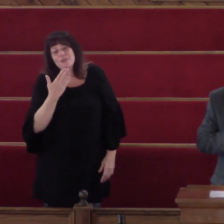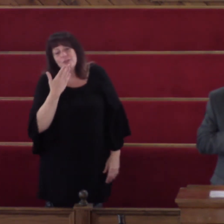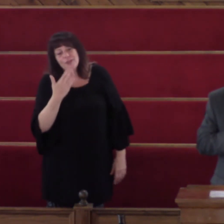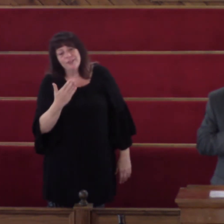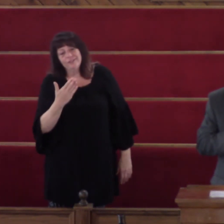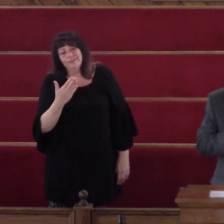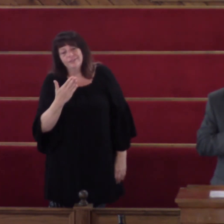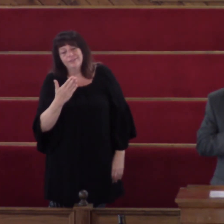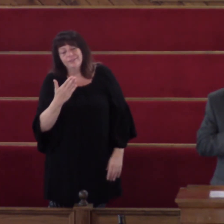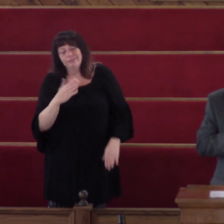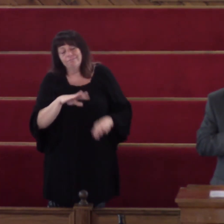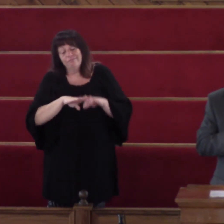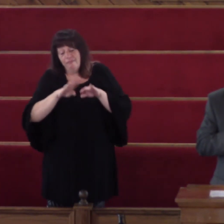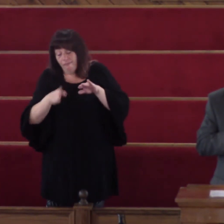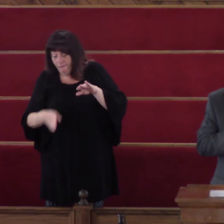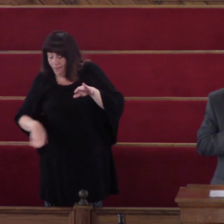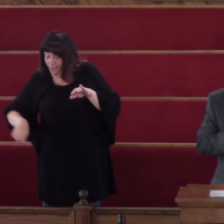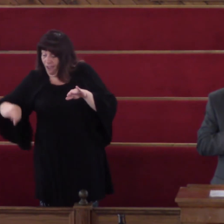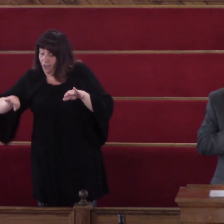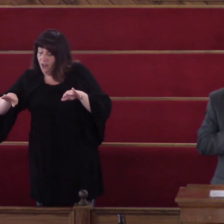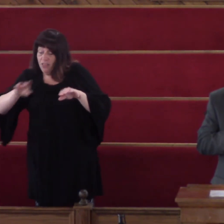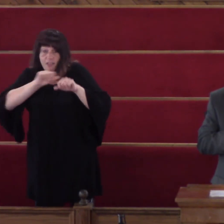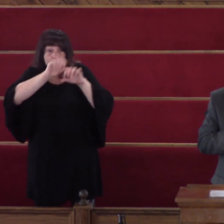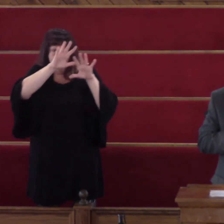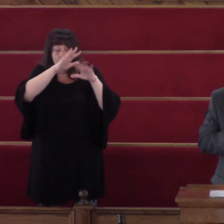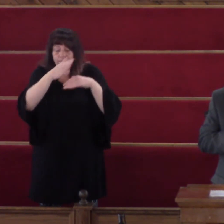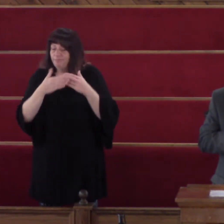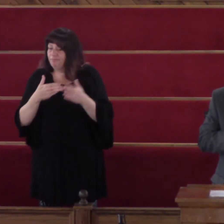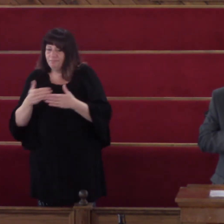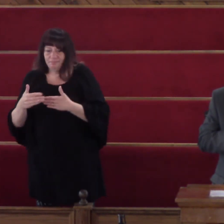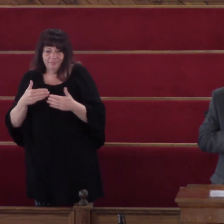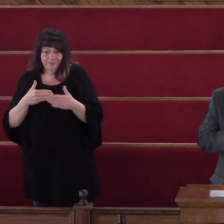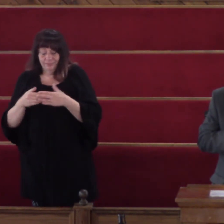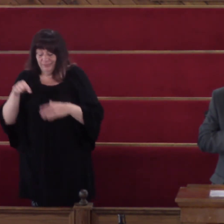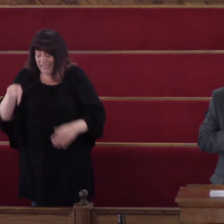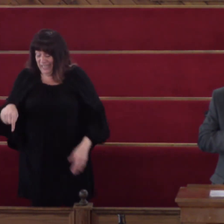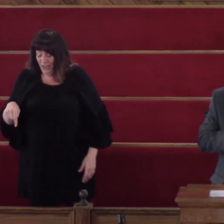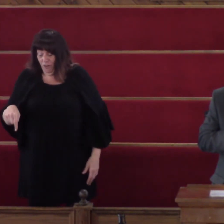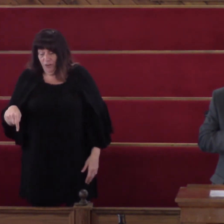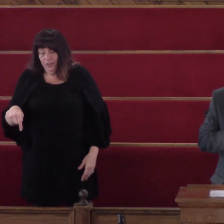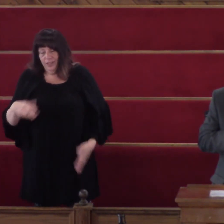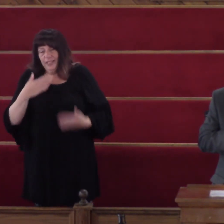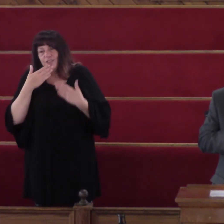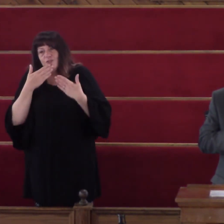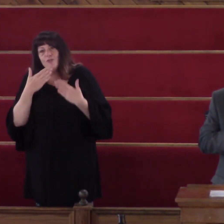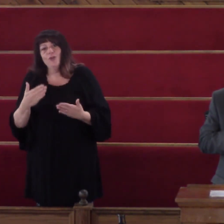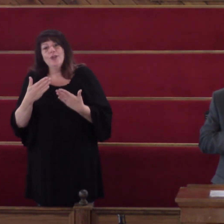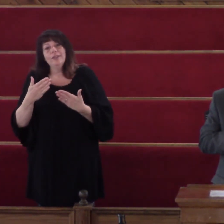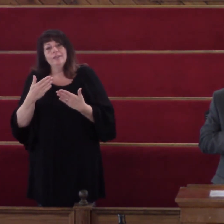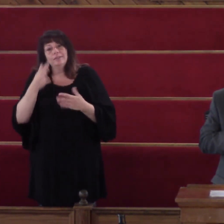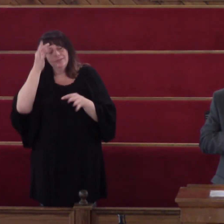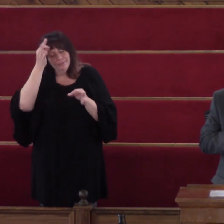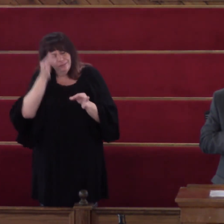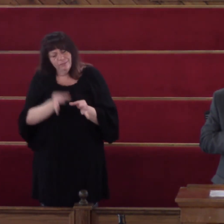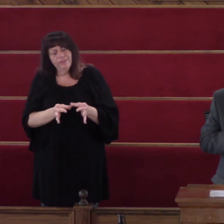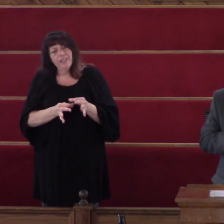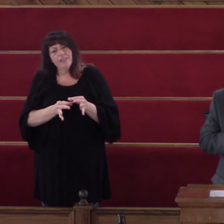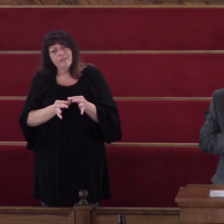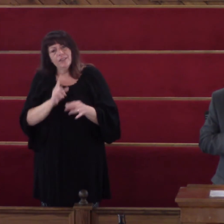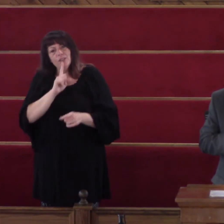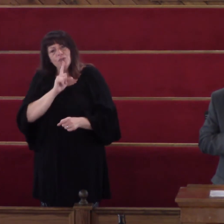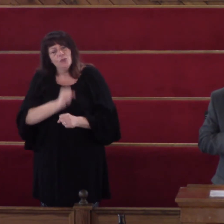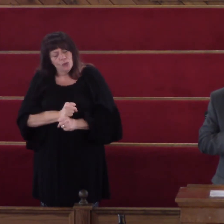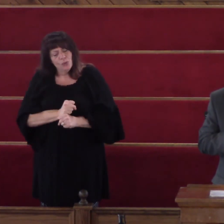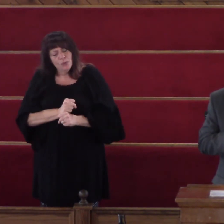Even in the valley He is faithful And true